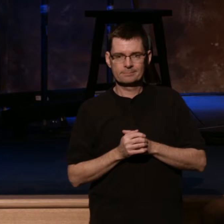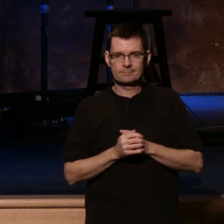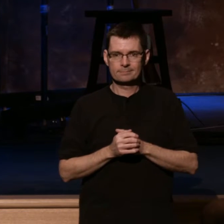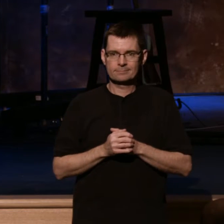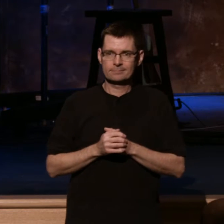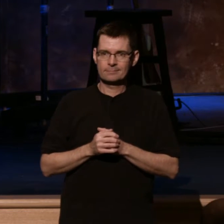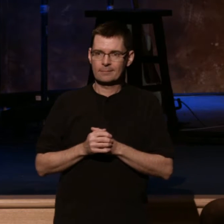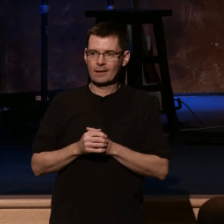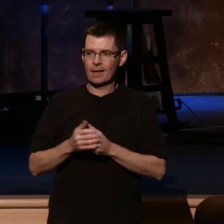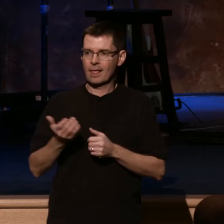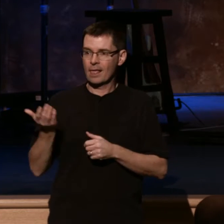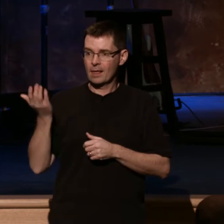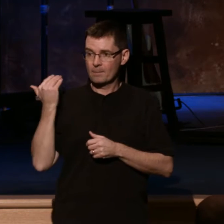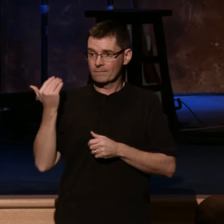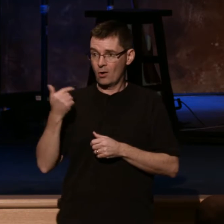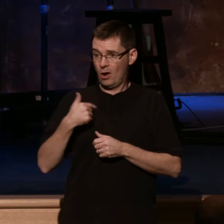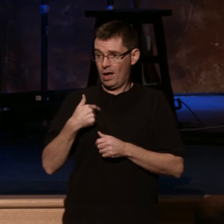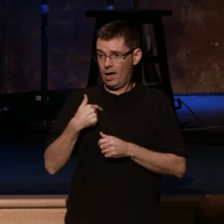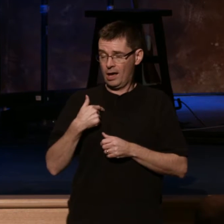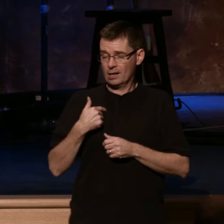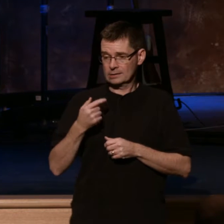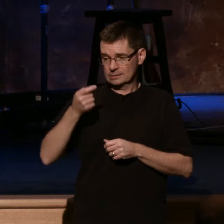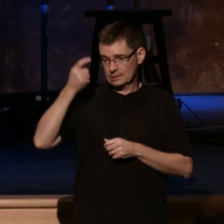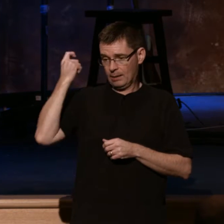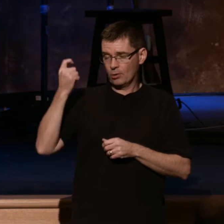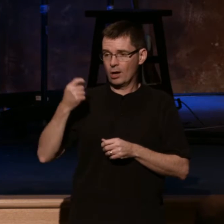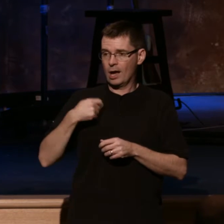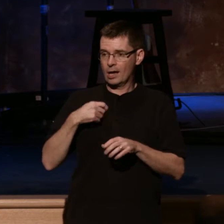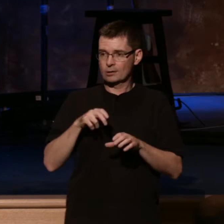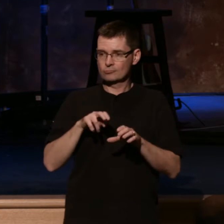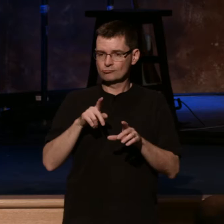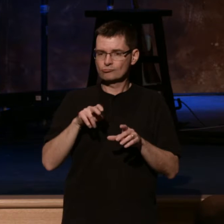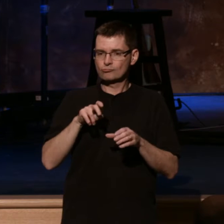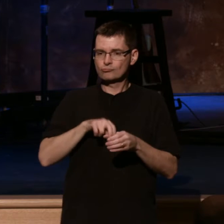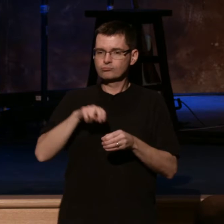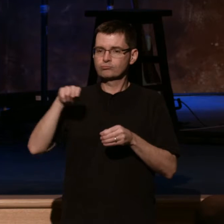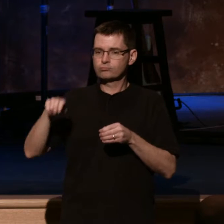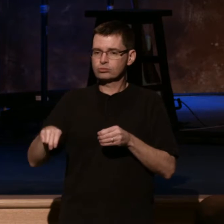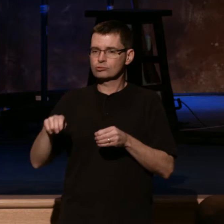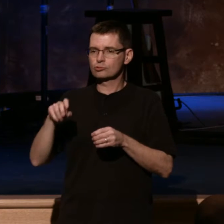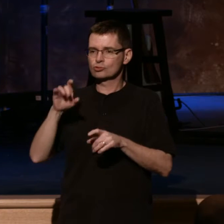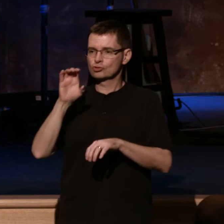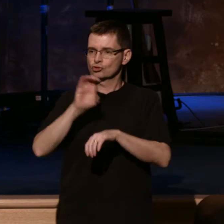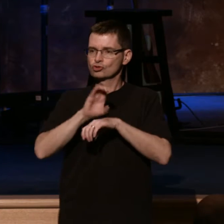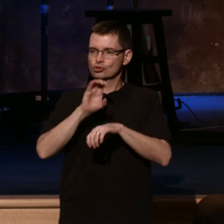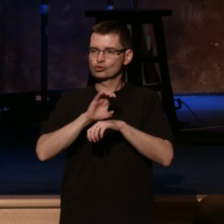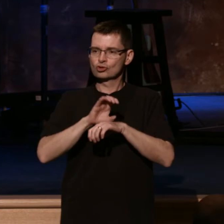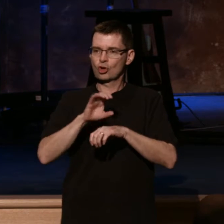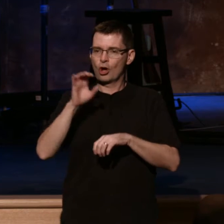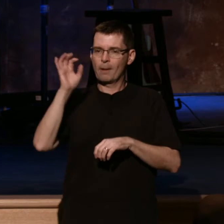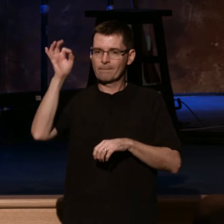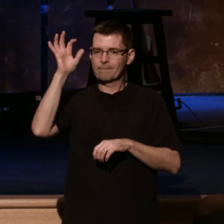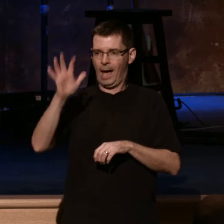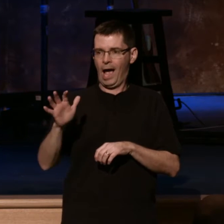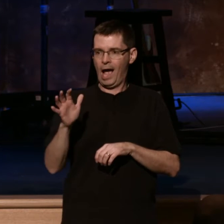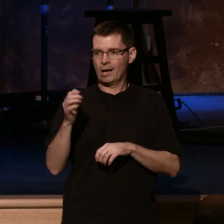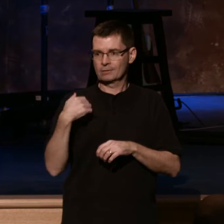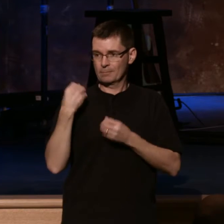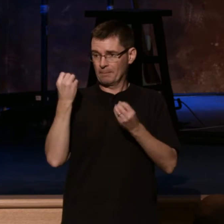out of the security of pastoring a large church and, you know, most guys get to the top of the megachurch pile and ride into the sunset. And I jumped